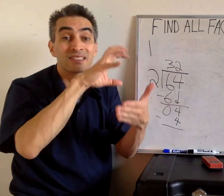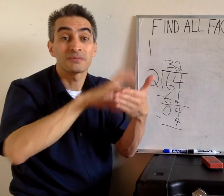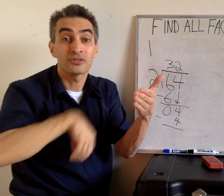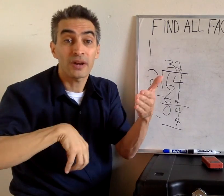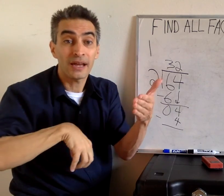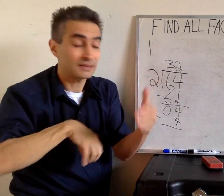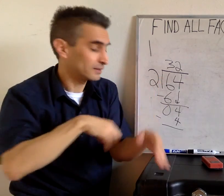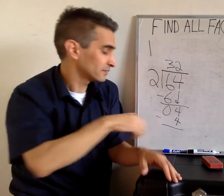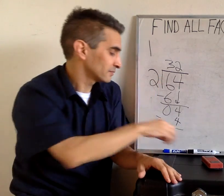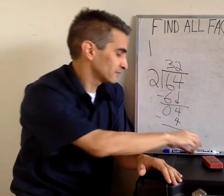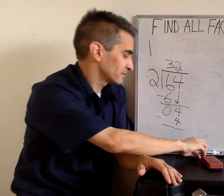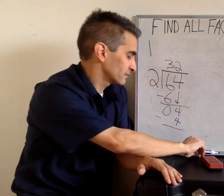We subtract.